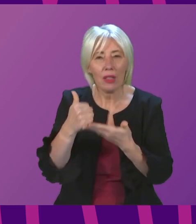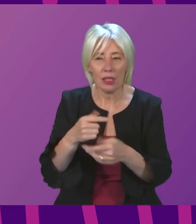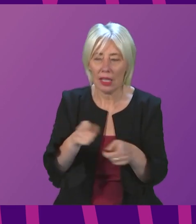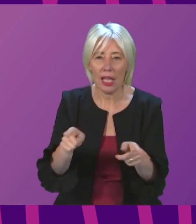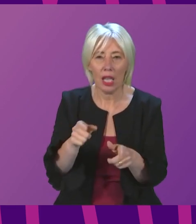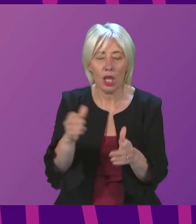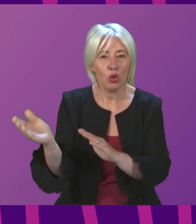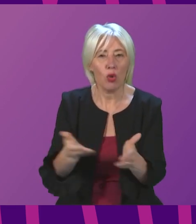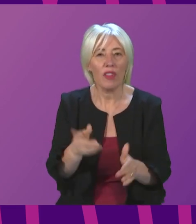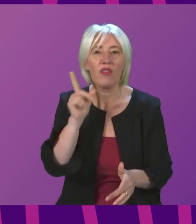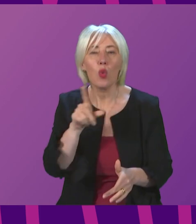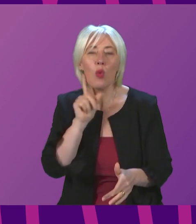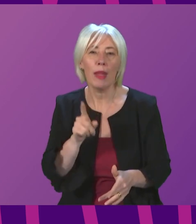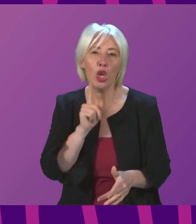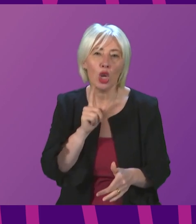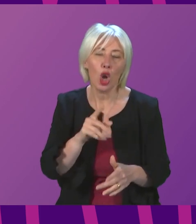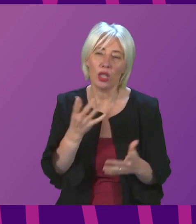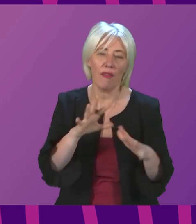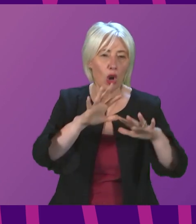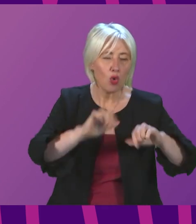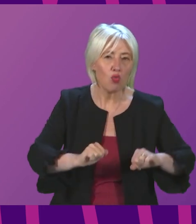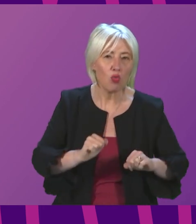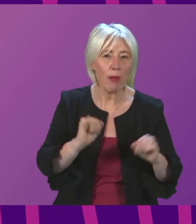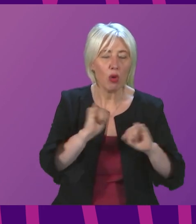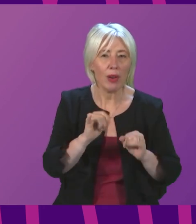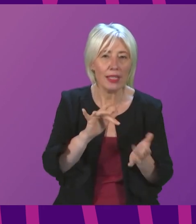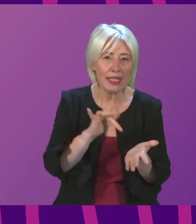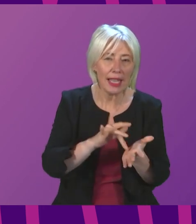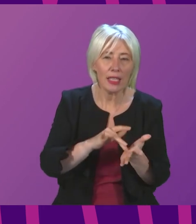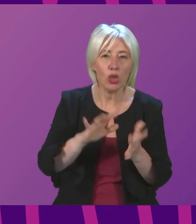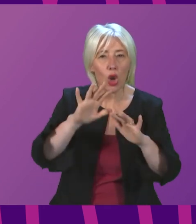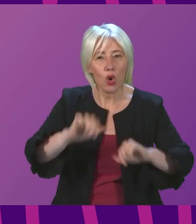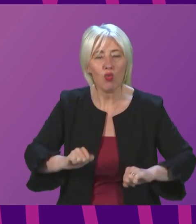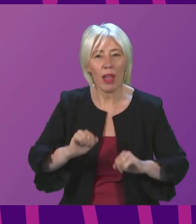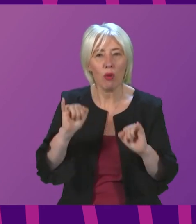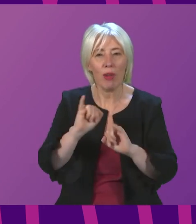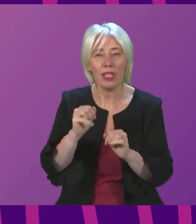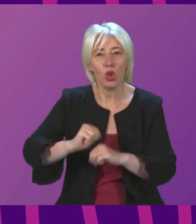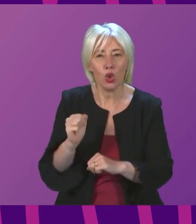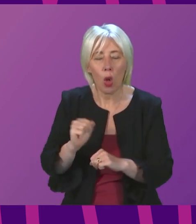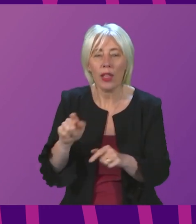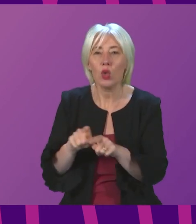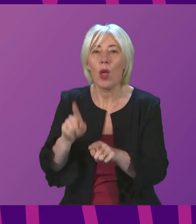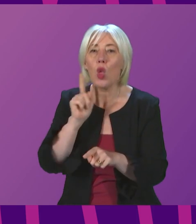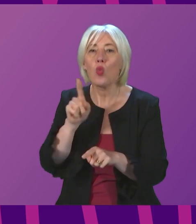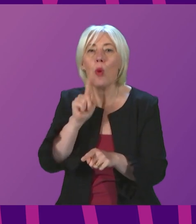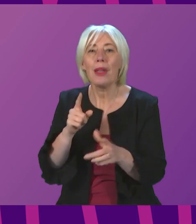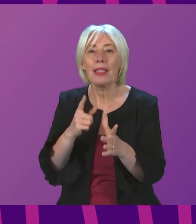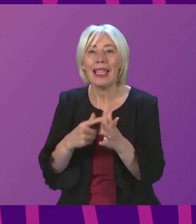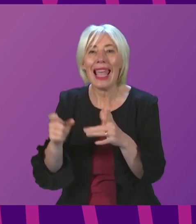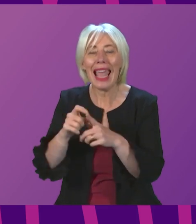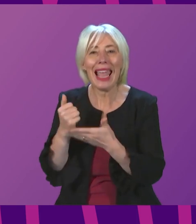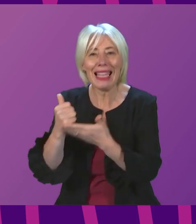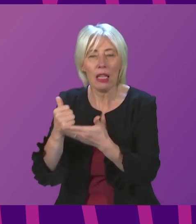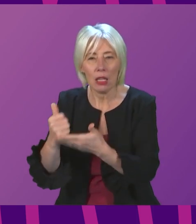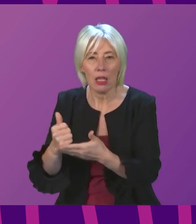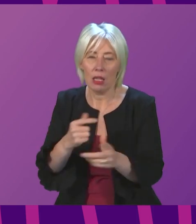women and girls in the form of rape crisis centres, rape crisis Scotland and of course women's aid across the country. There are obviously many other organisations